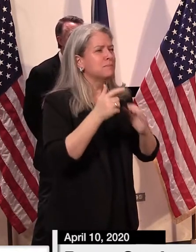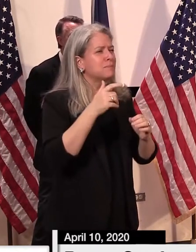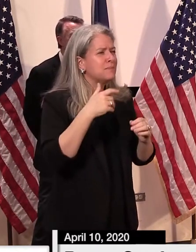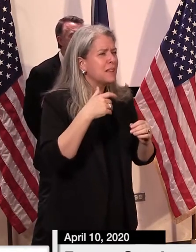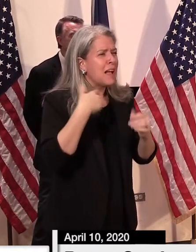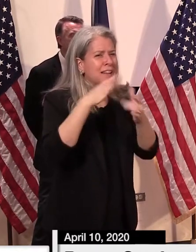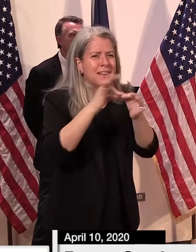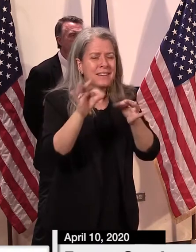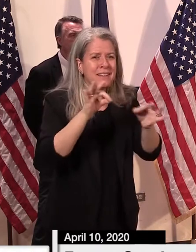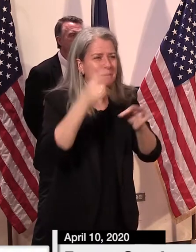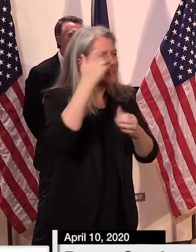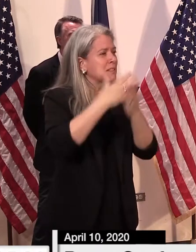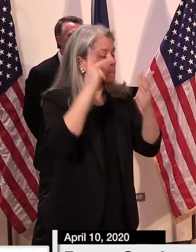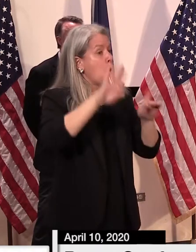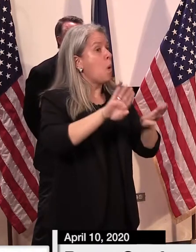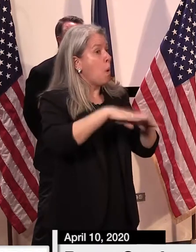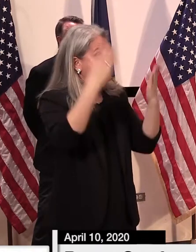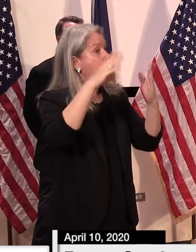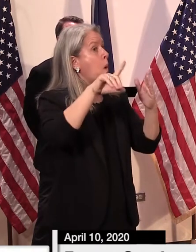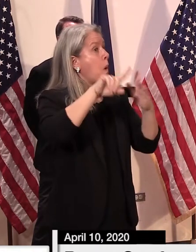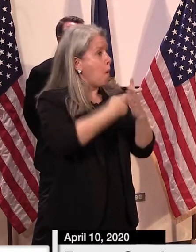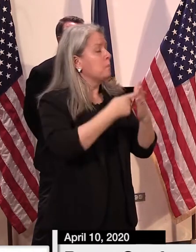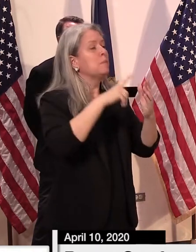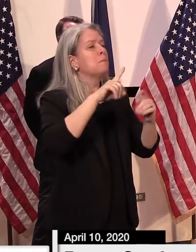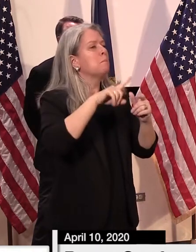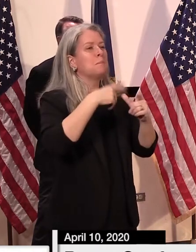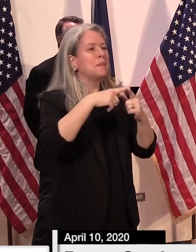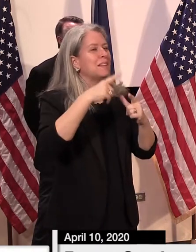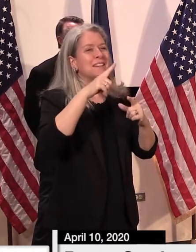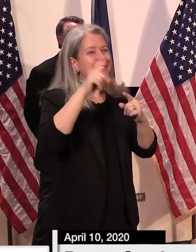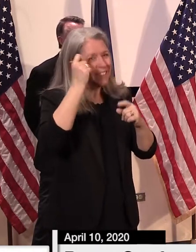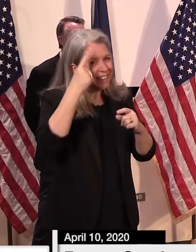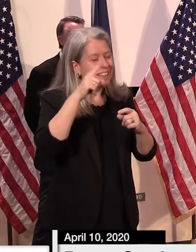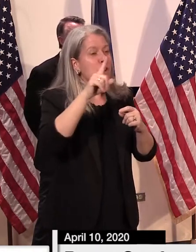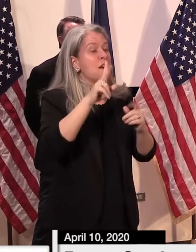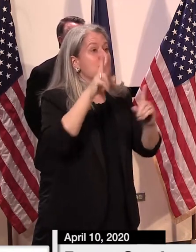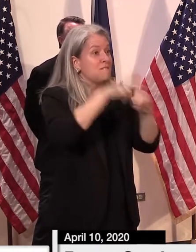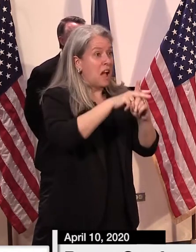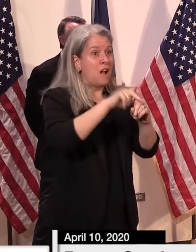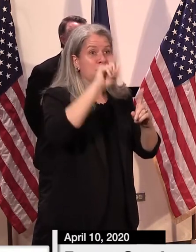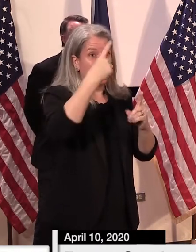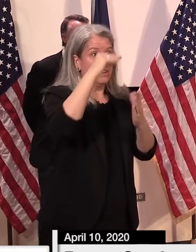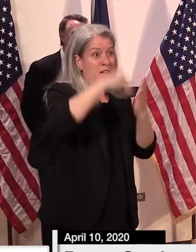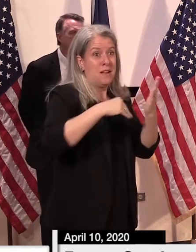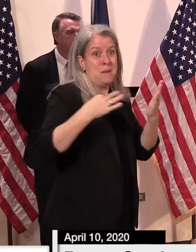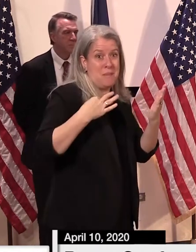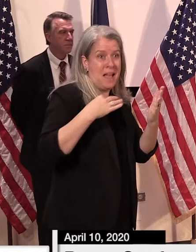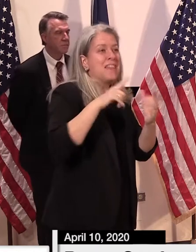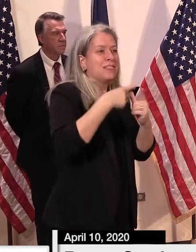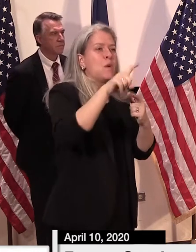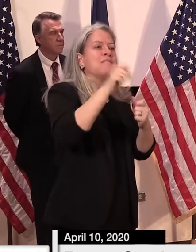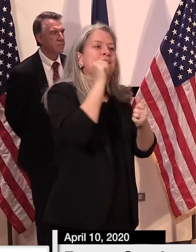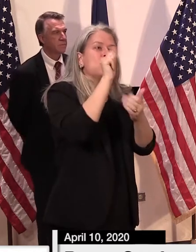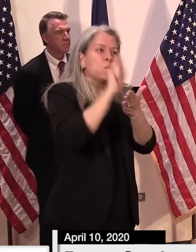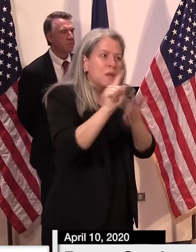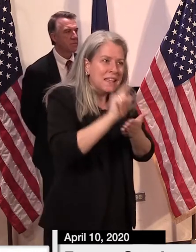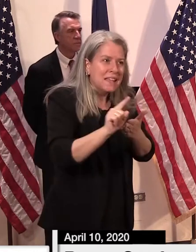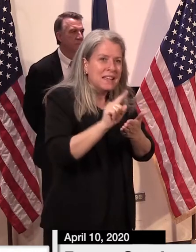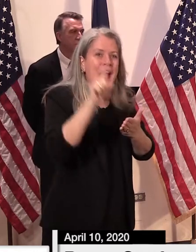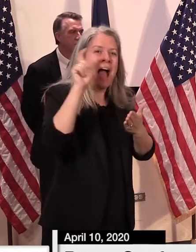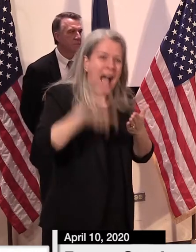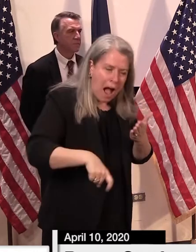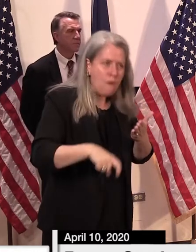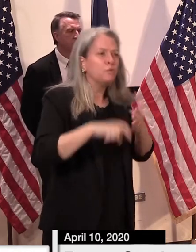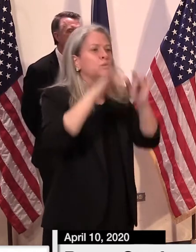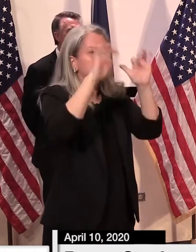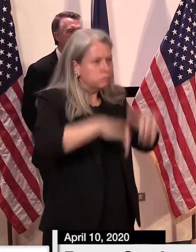claim but then did not continue to file their weekly claim. So please remember, as you open your initial claim, from